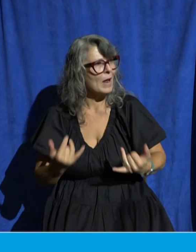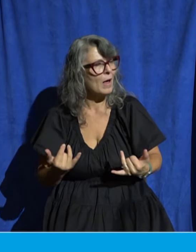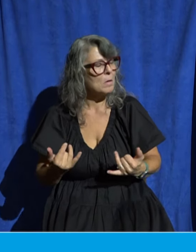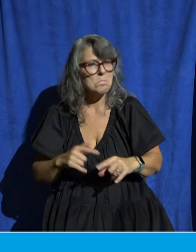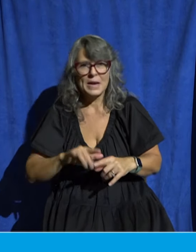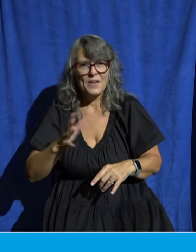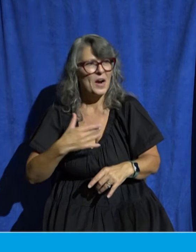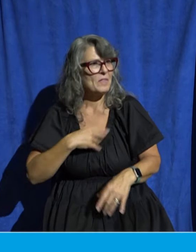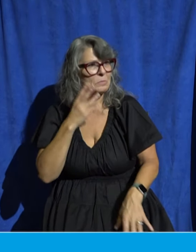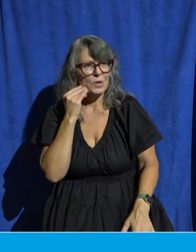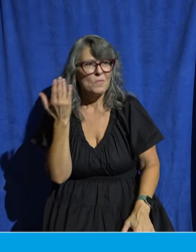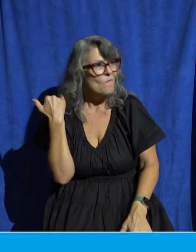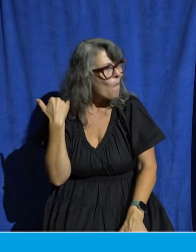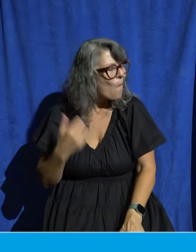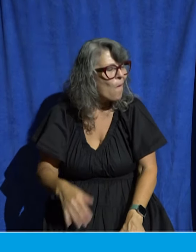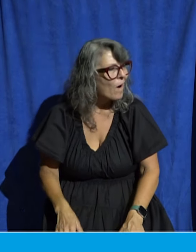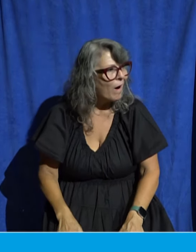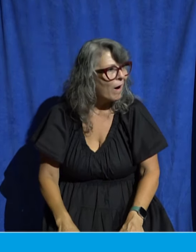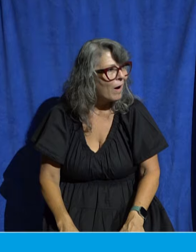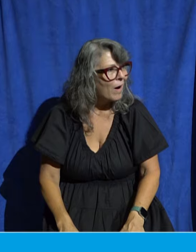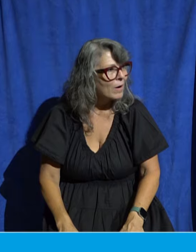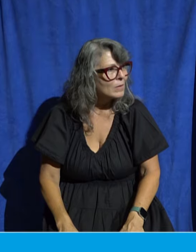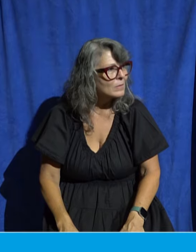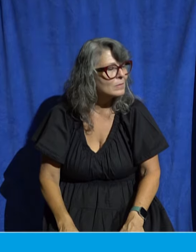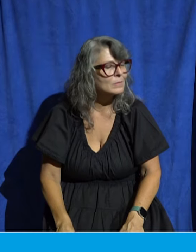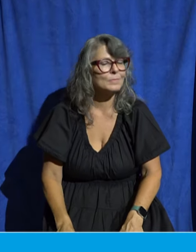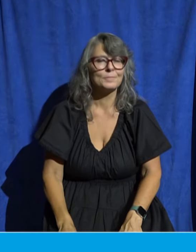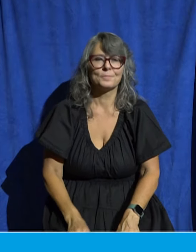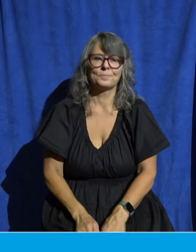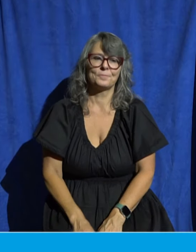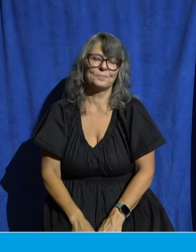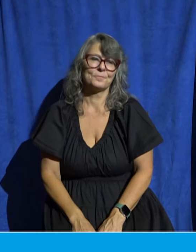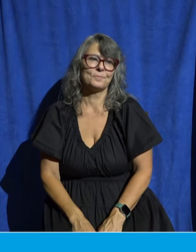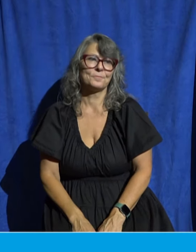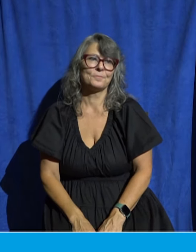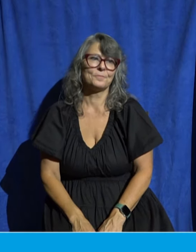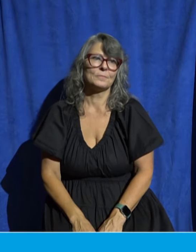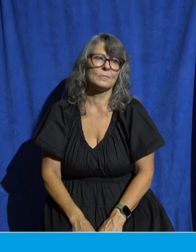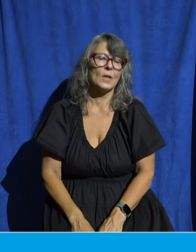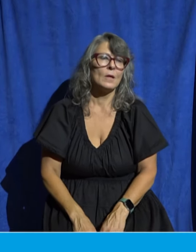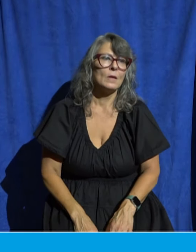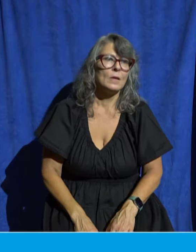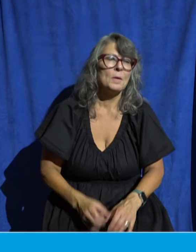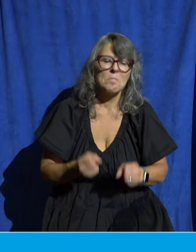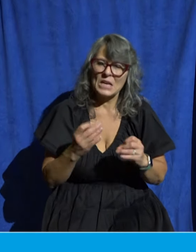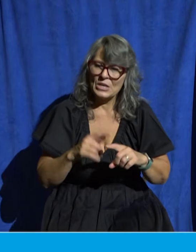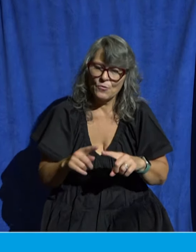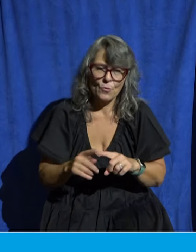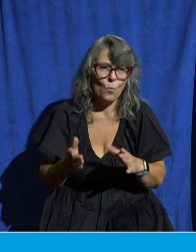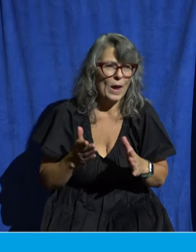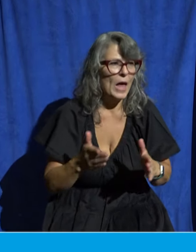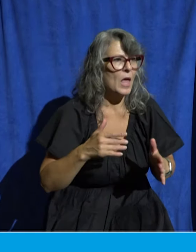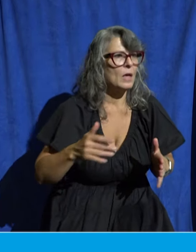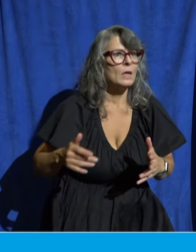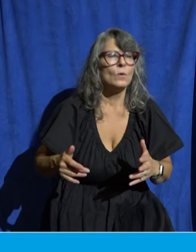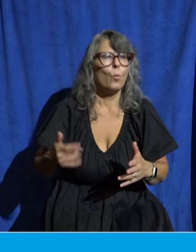according to our access team he has flourished from the start in the very beginning he's been a huge encouragement to our access students